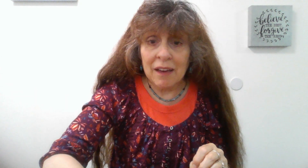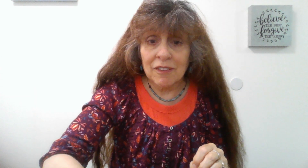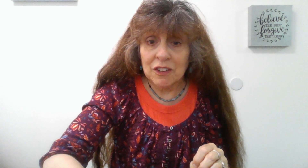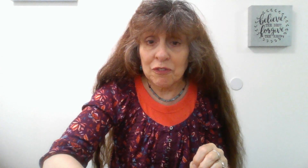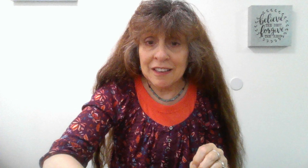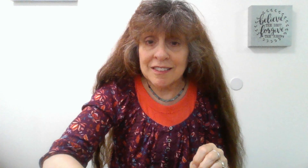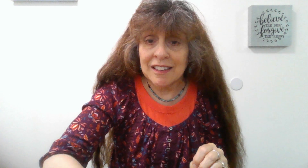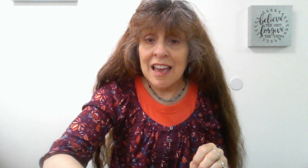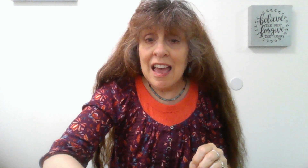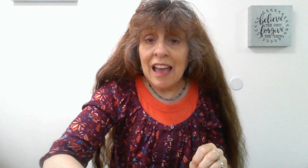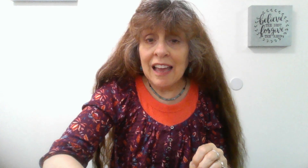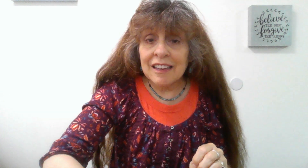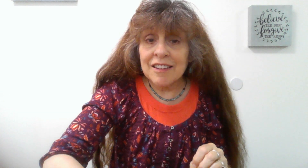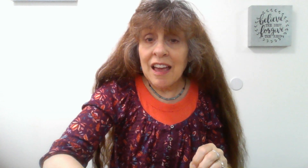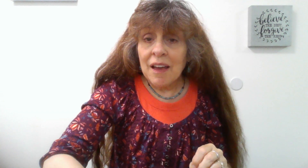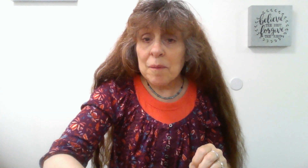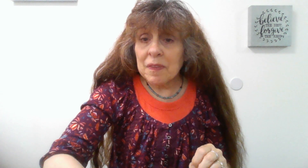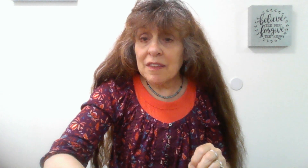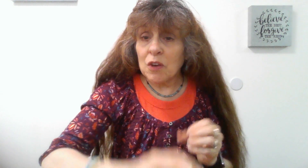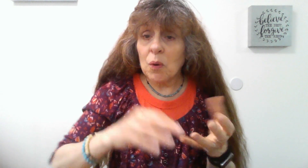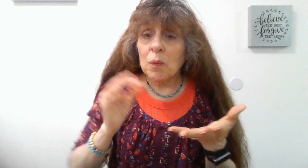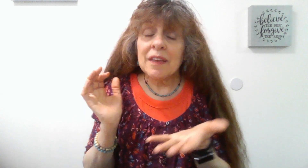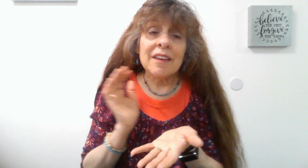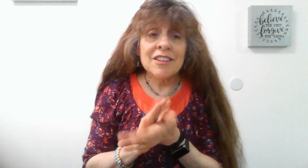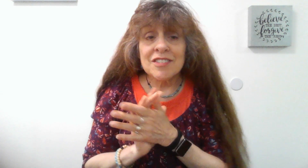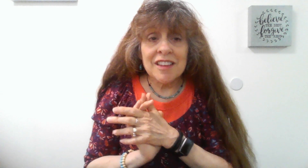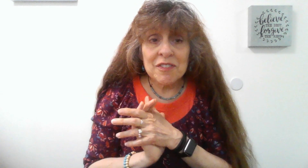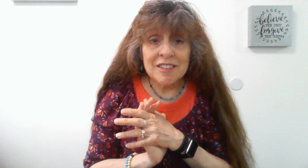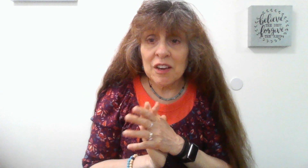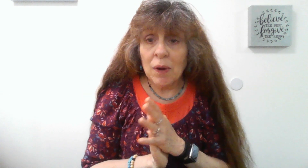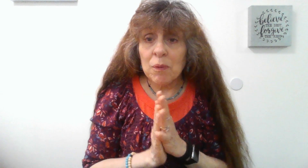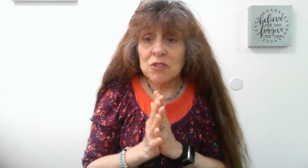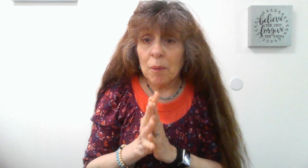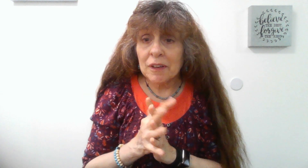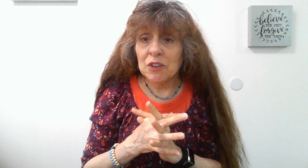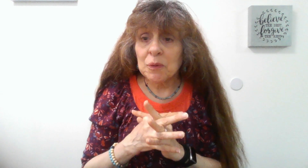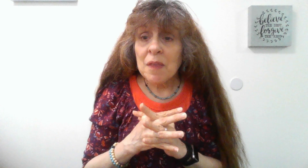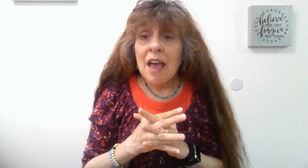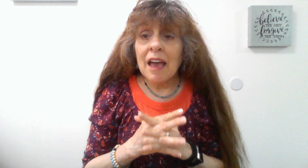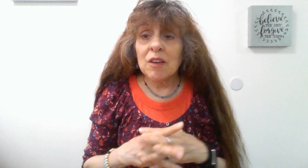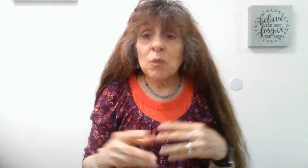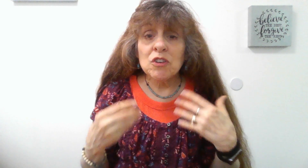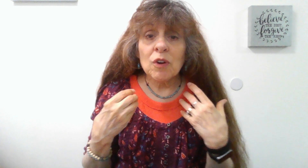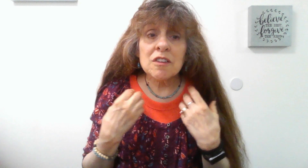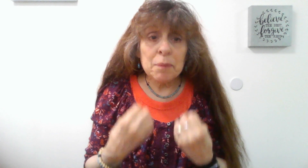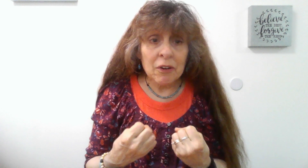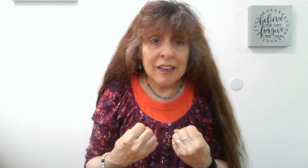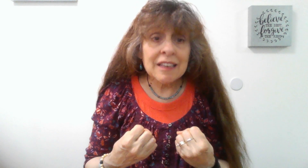battle that you're facing, and so He just loves to take away what's troubling you. And when you're experiencing